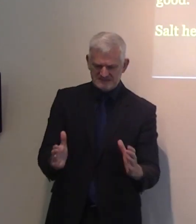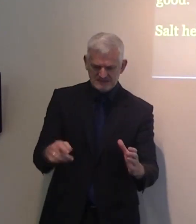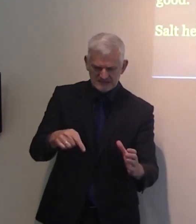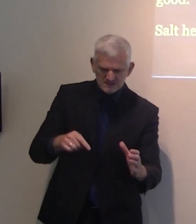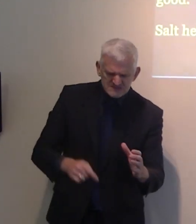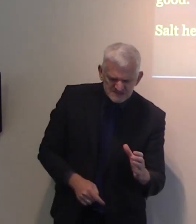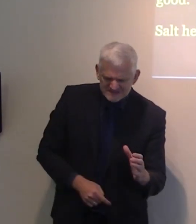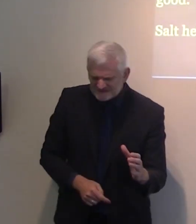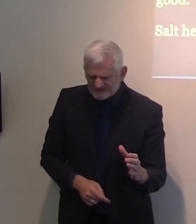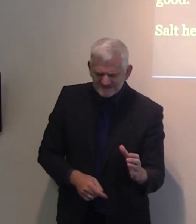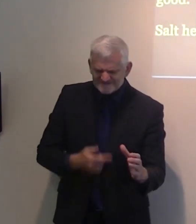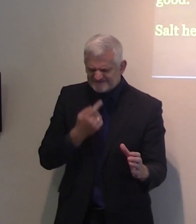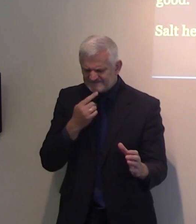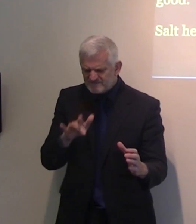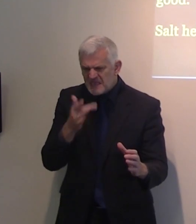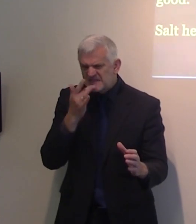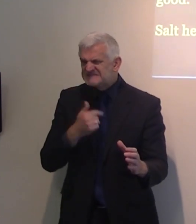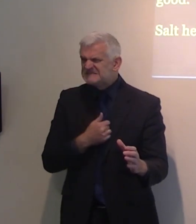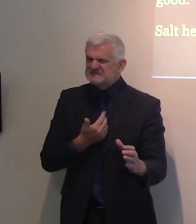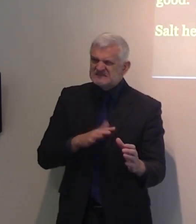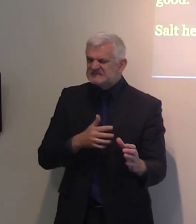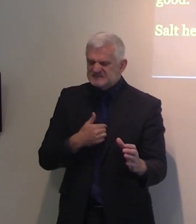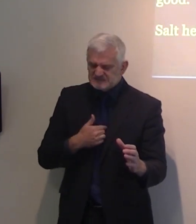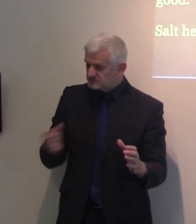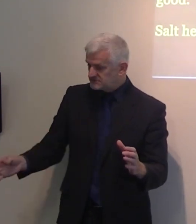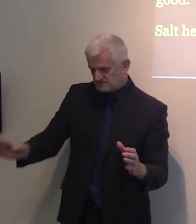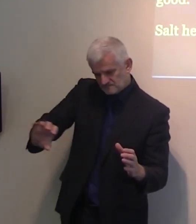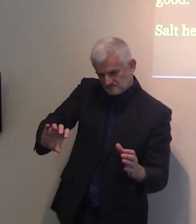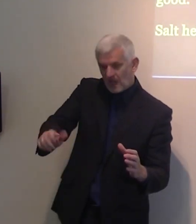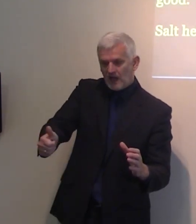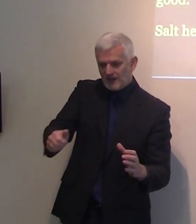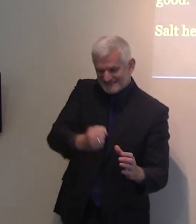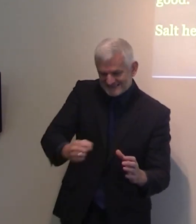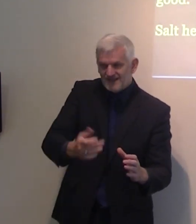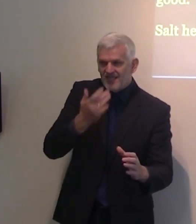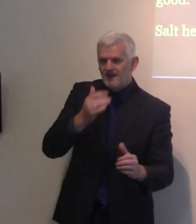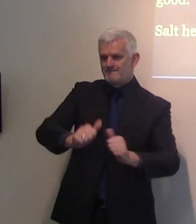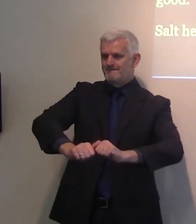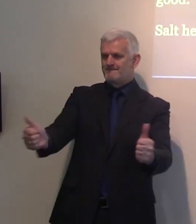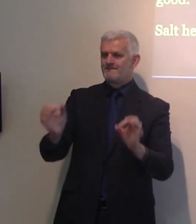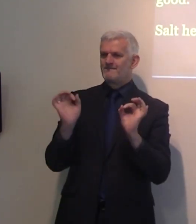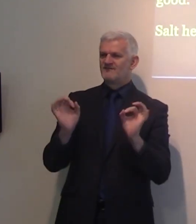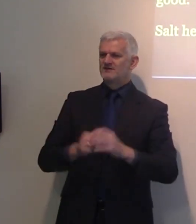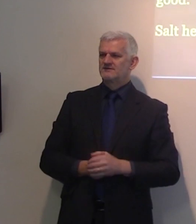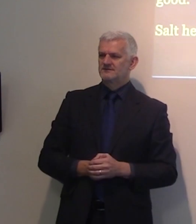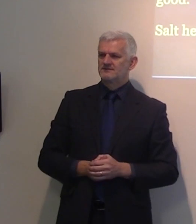And in the past, in ancient times, an